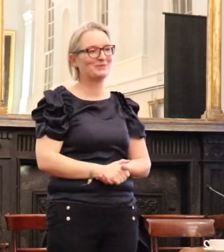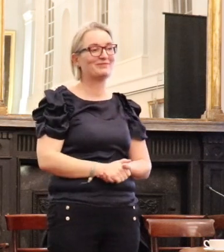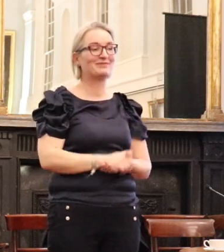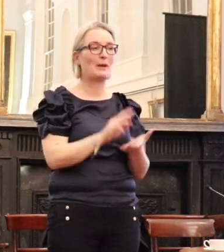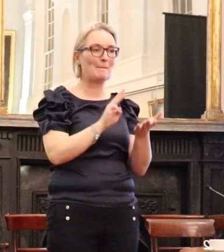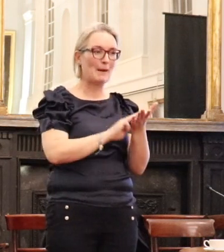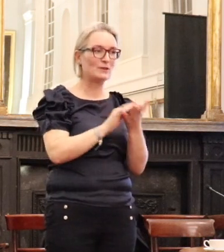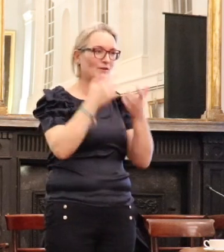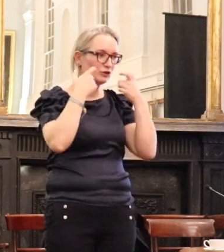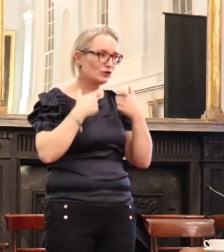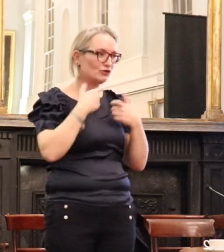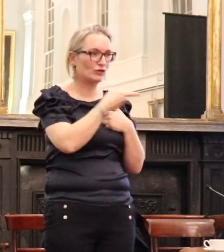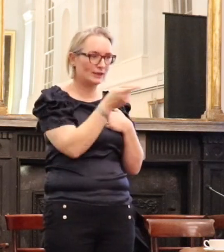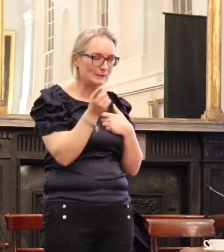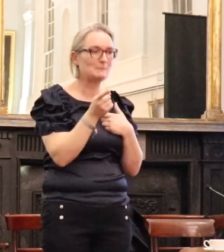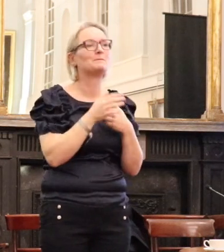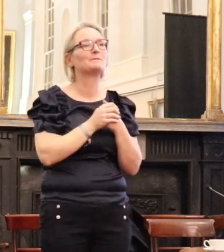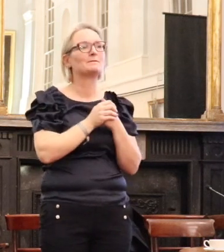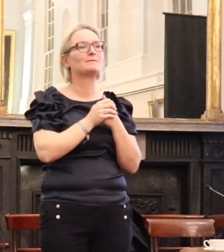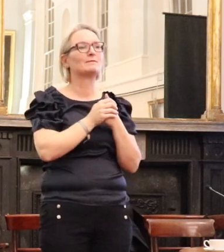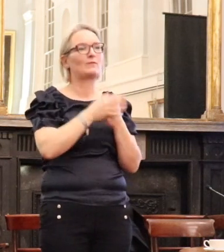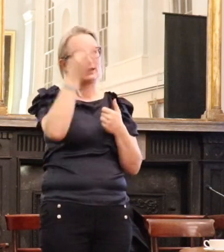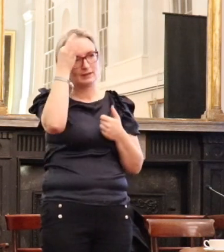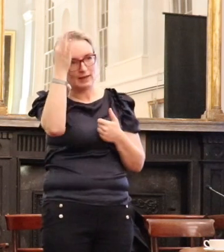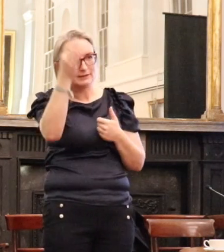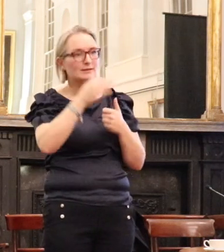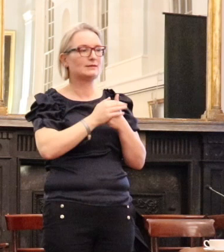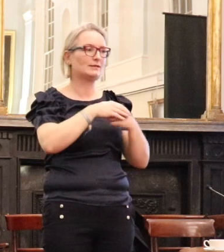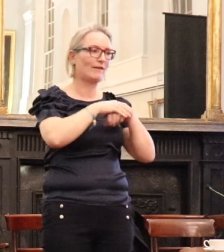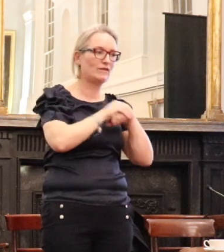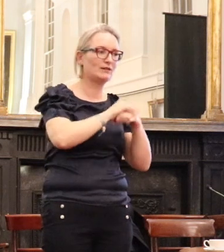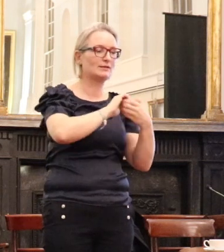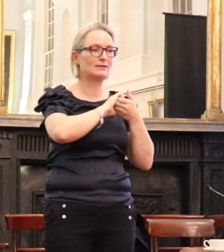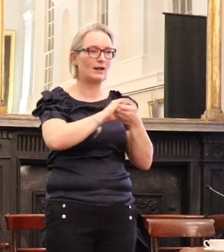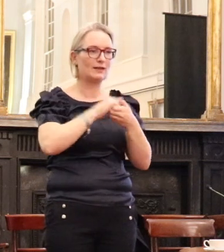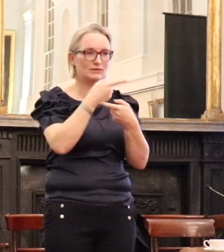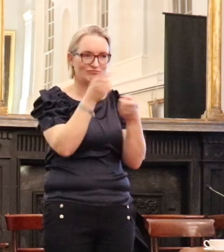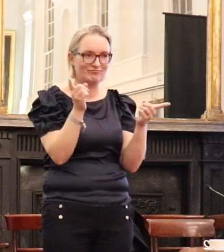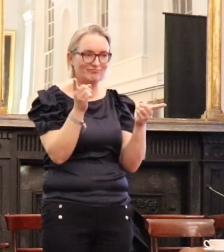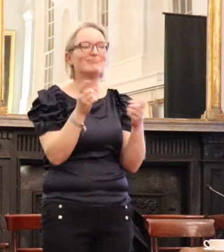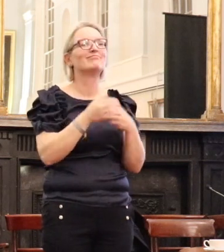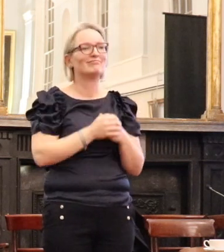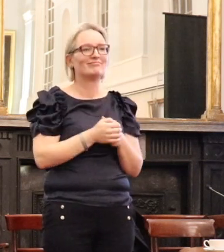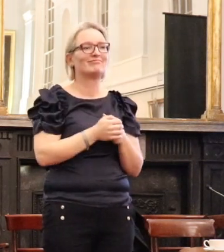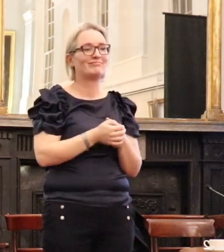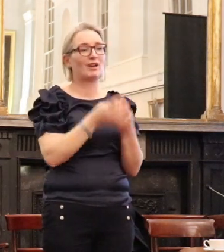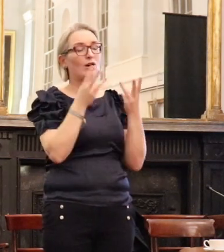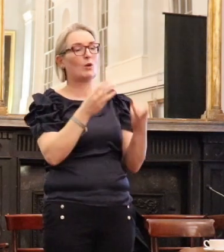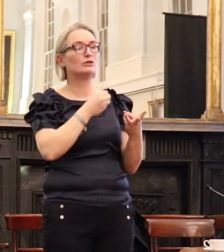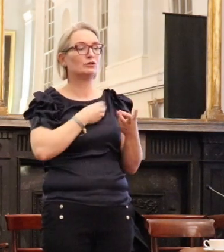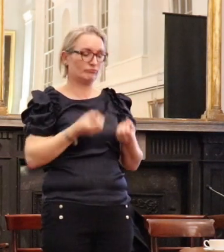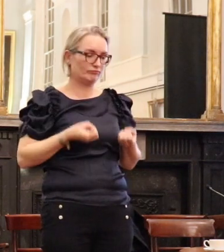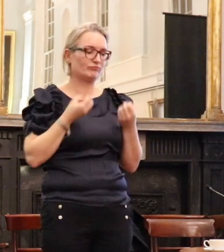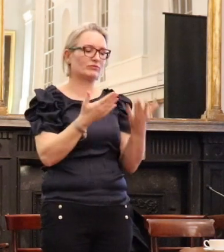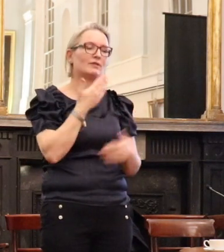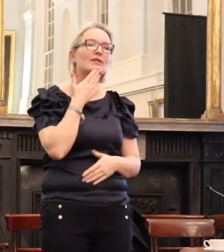Members of the judiciary, distinguished guests, colleagues and friends, I want to express